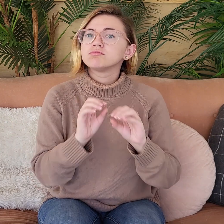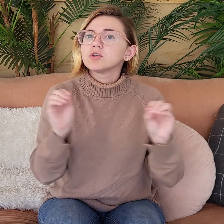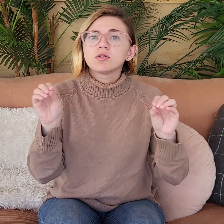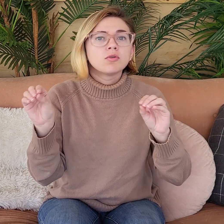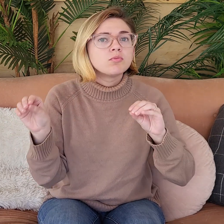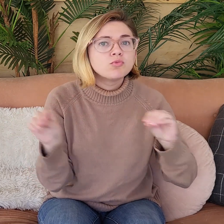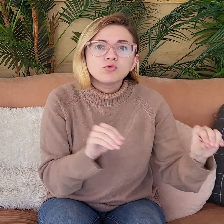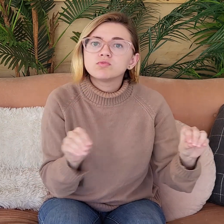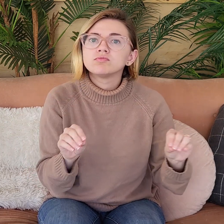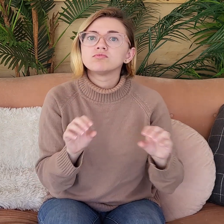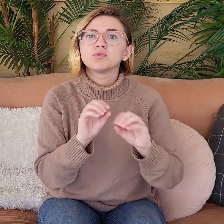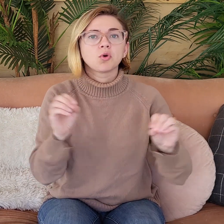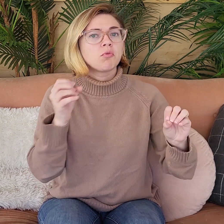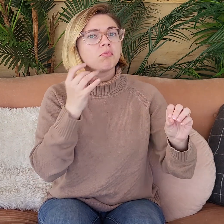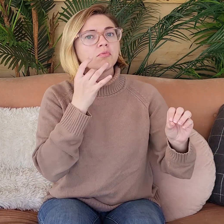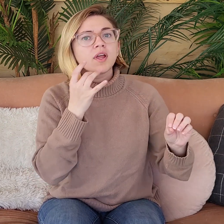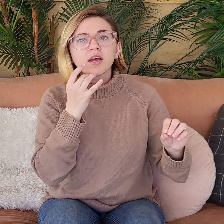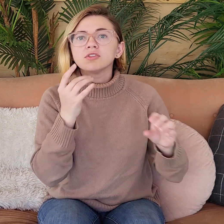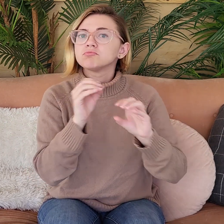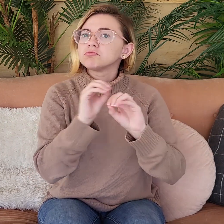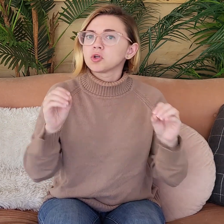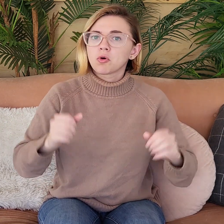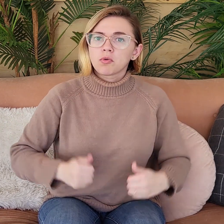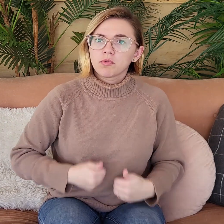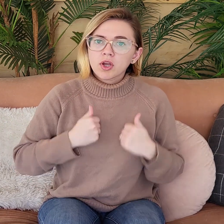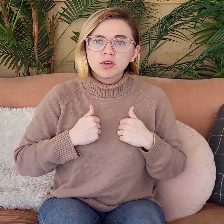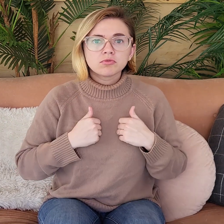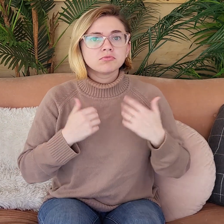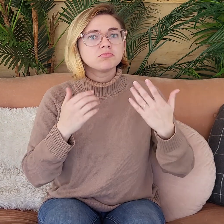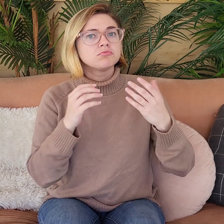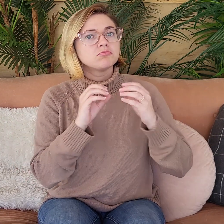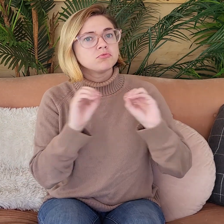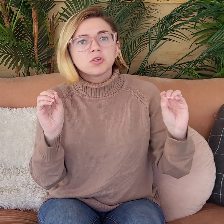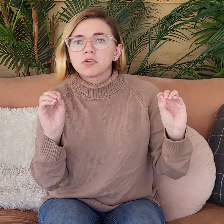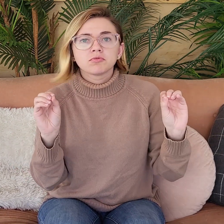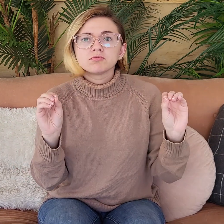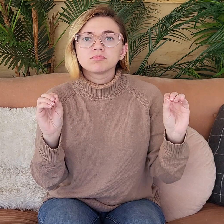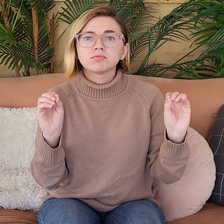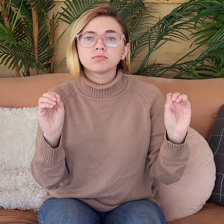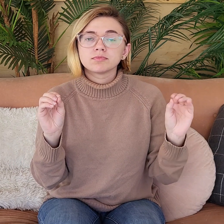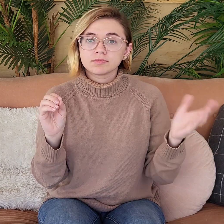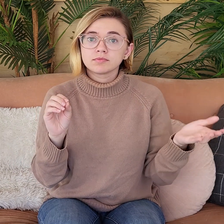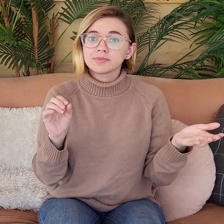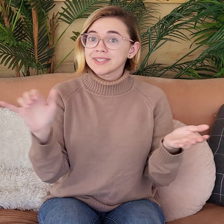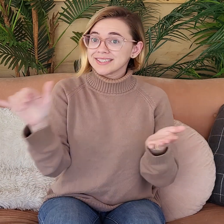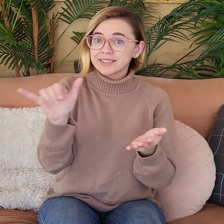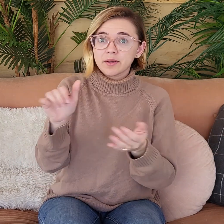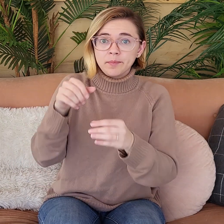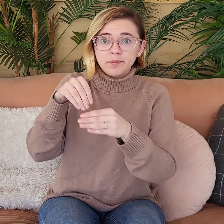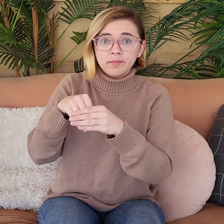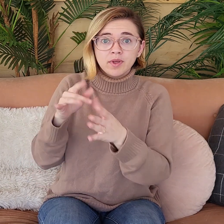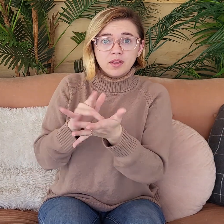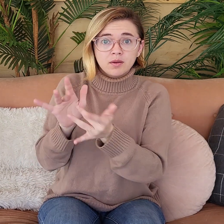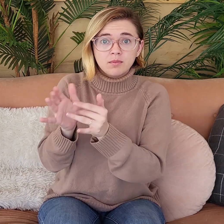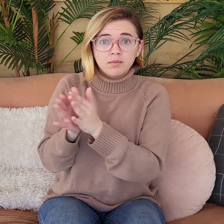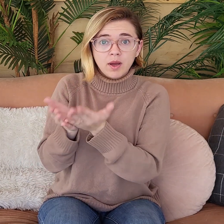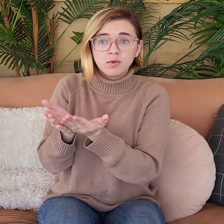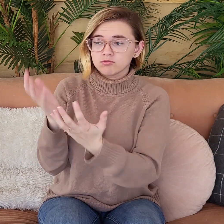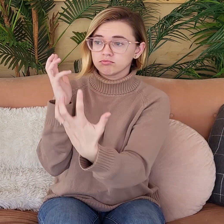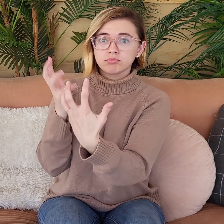Nothing was happening. There was no movement, no light, no life, no life, And it's the same